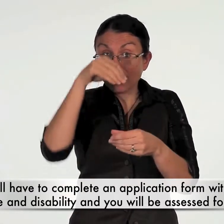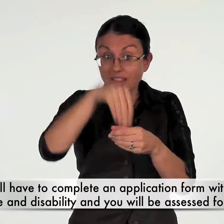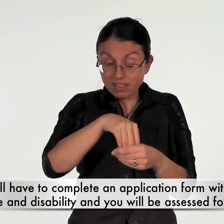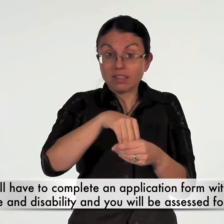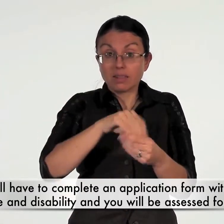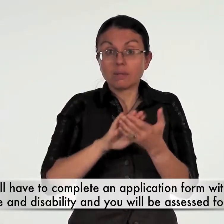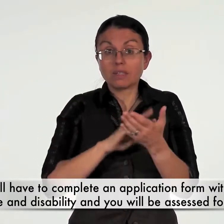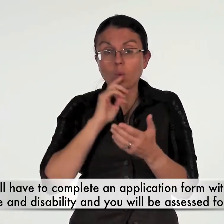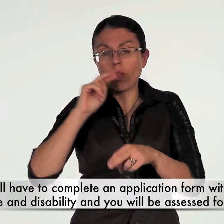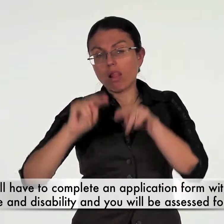for eligibility